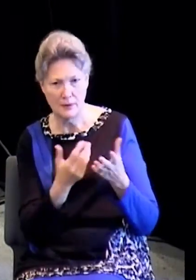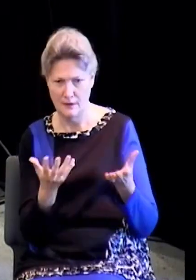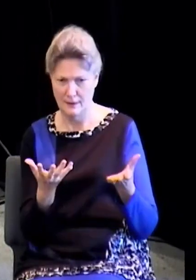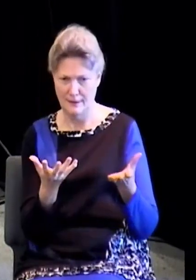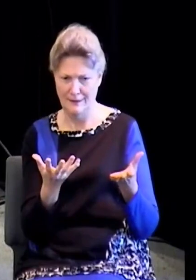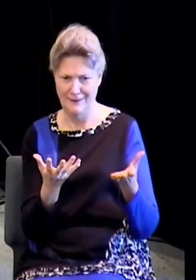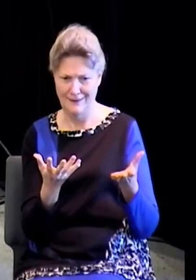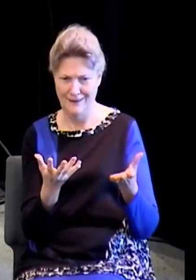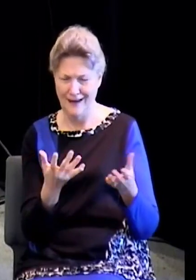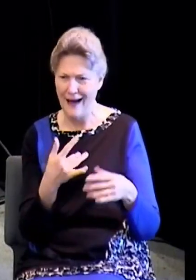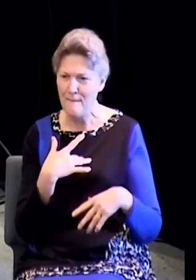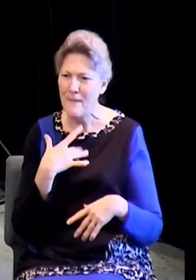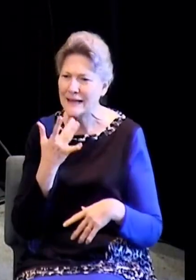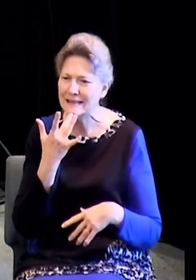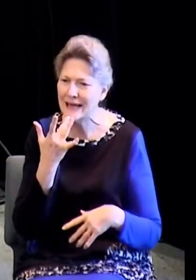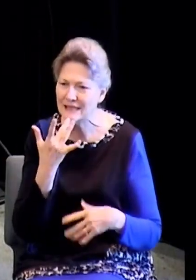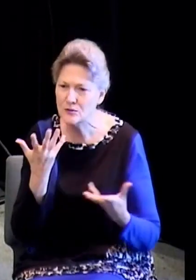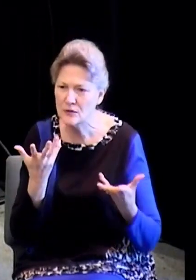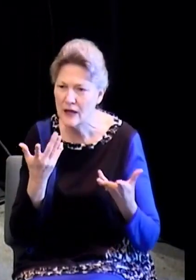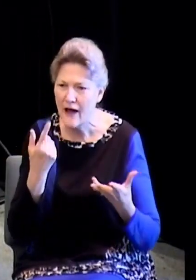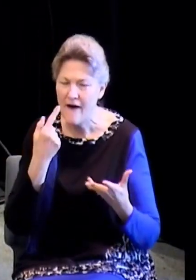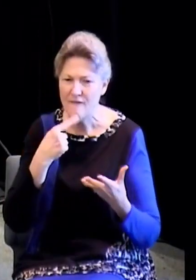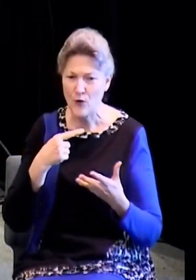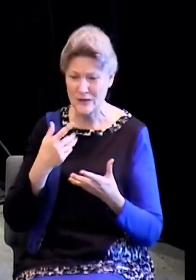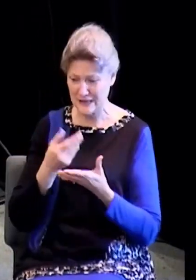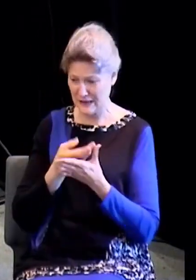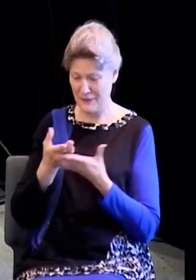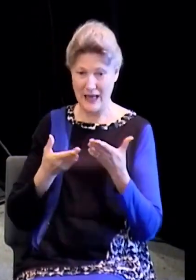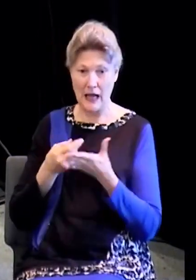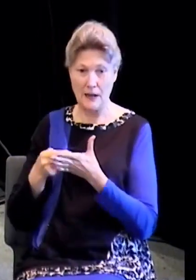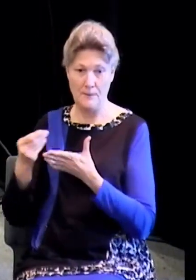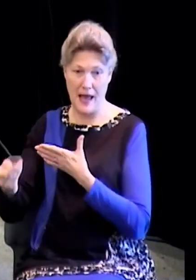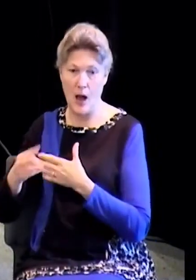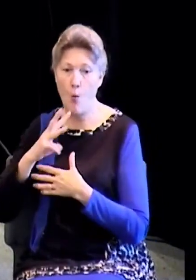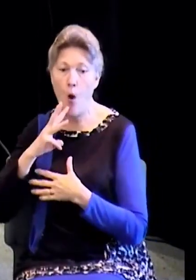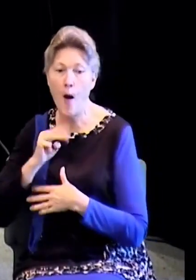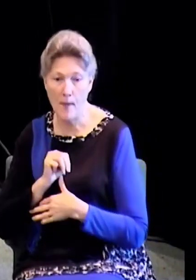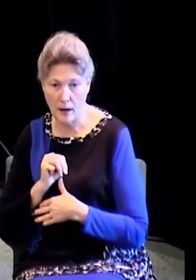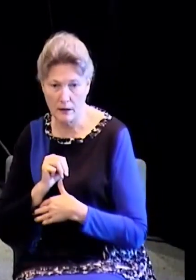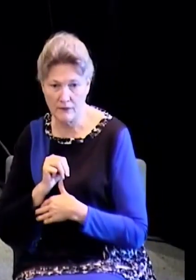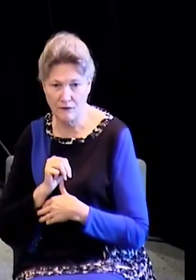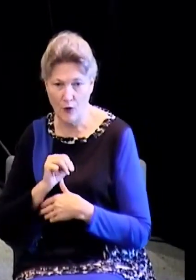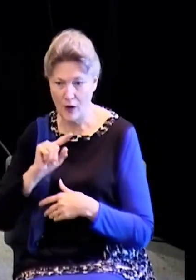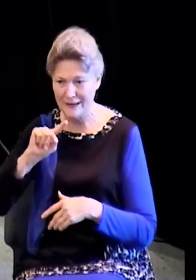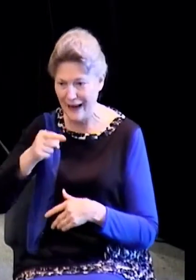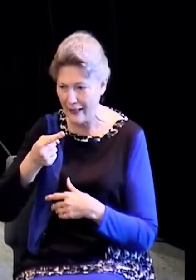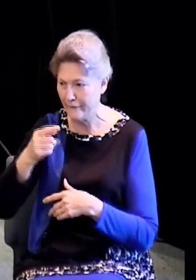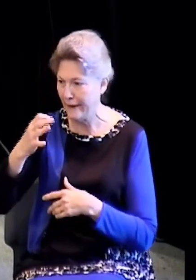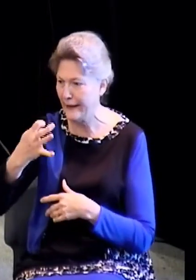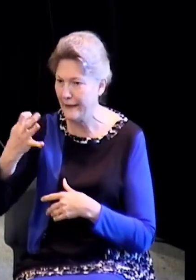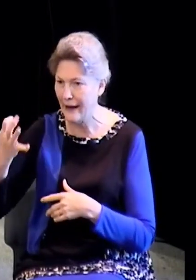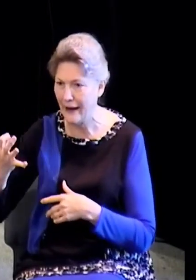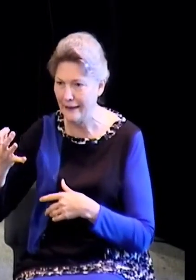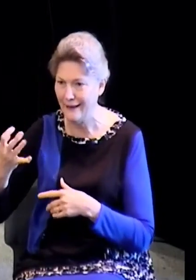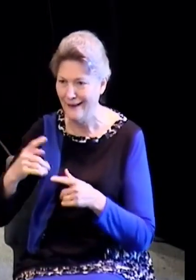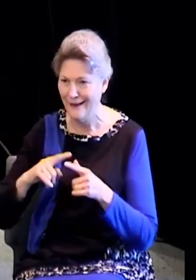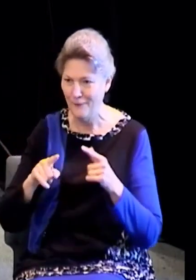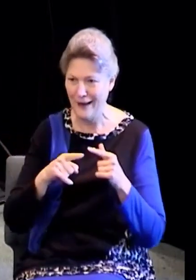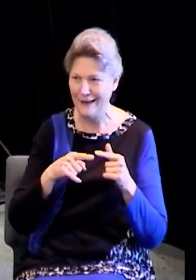at Walmart for $1.99 that I was raised on, but I have an appetite for something basic. Do you guys have peanut butter and jelly